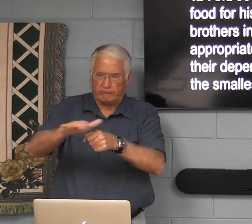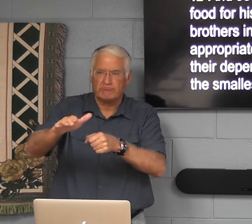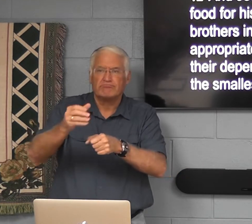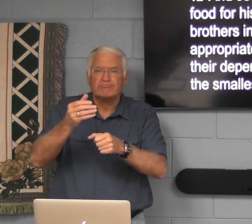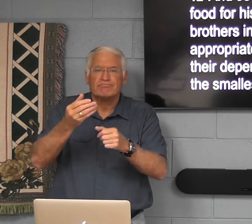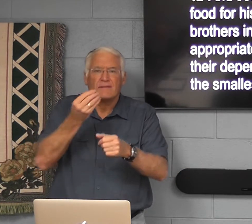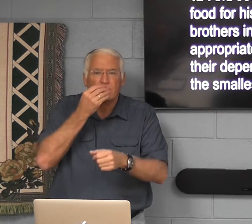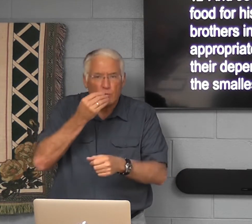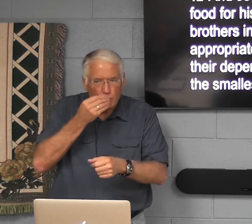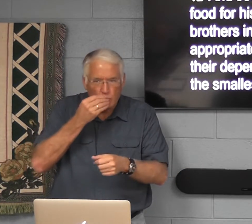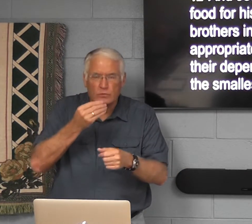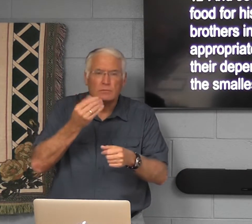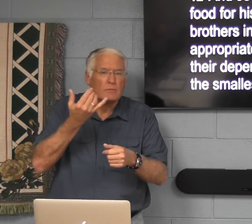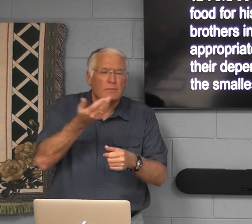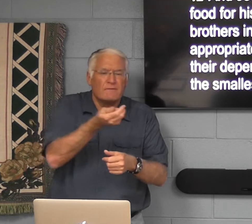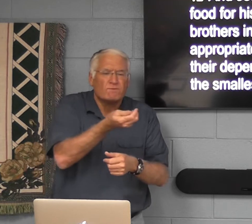had enough to eat.